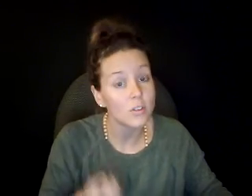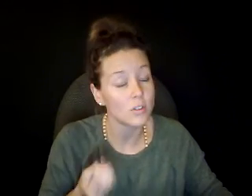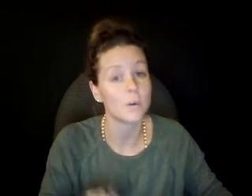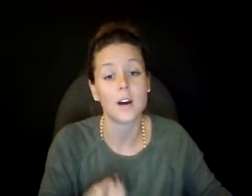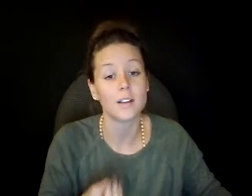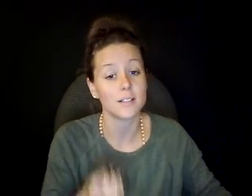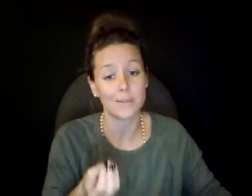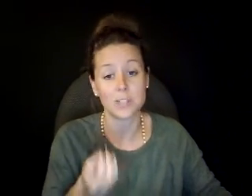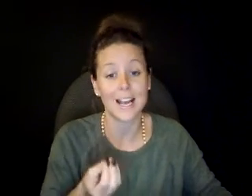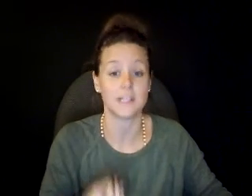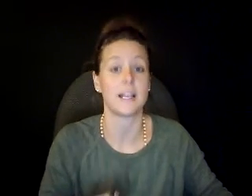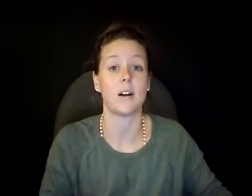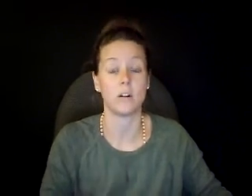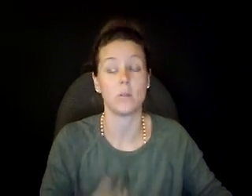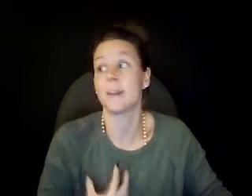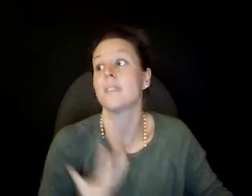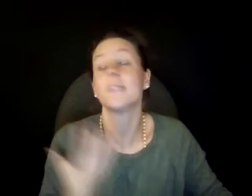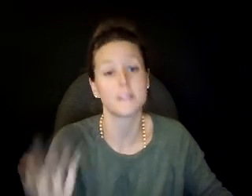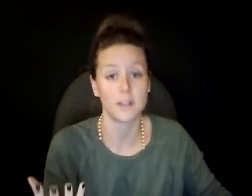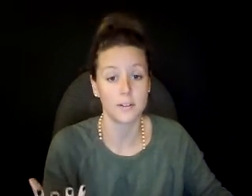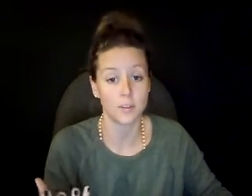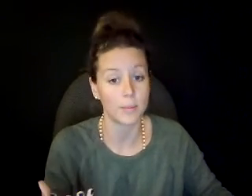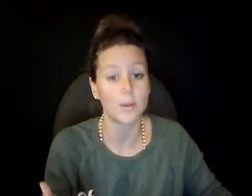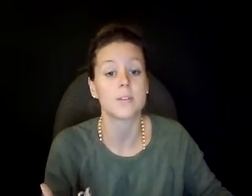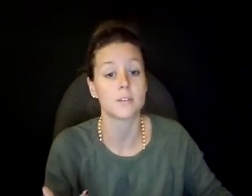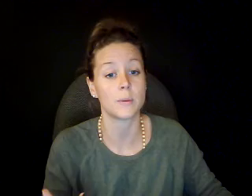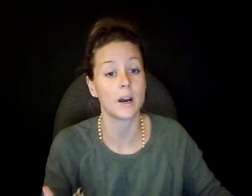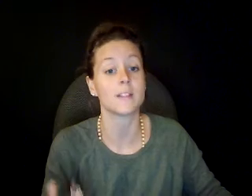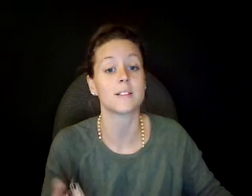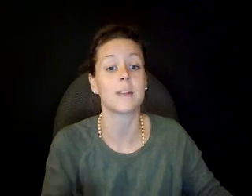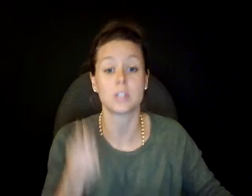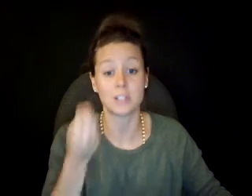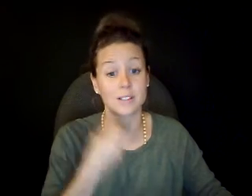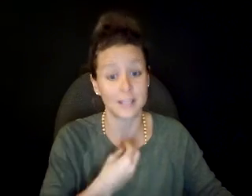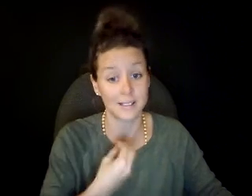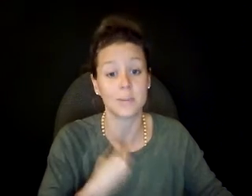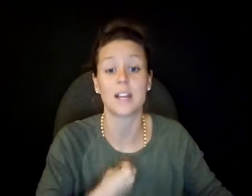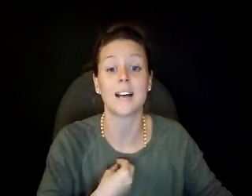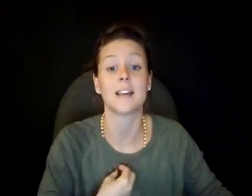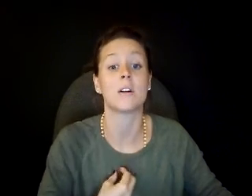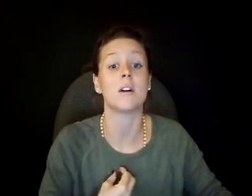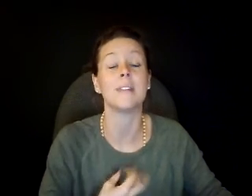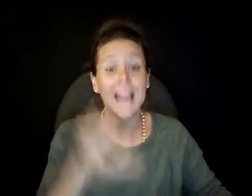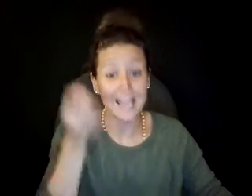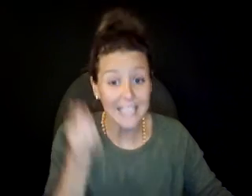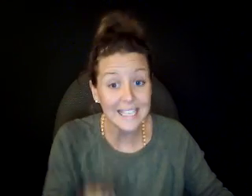is what God established as our own. Giving this love to our brothers is what God established as our own. And in